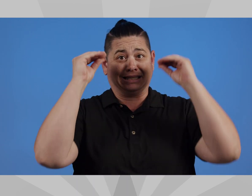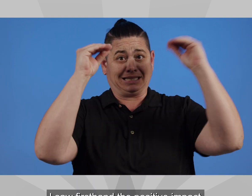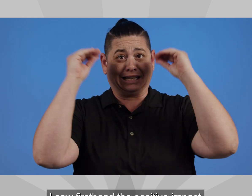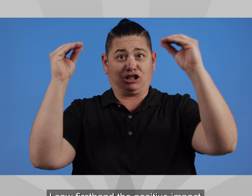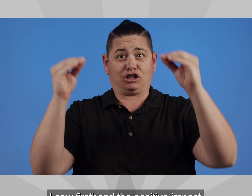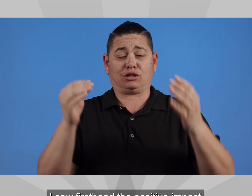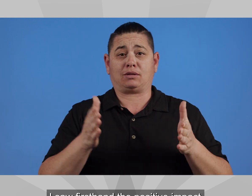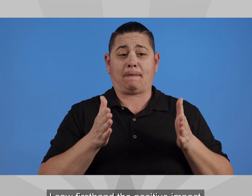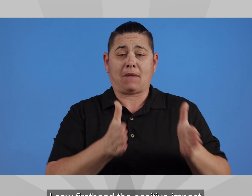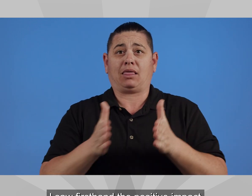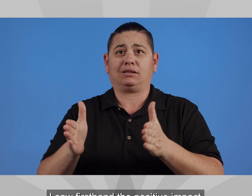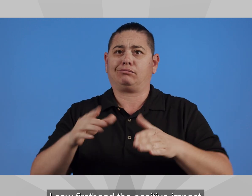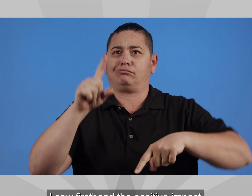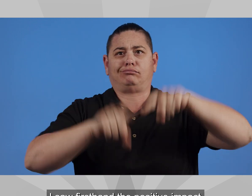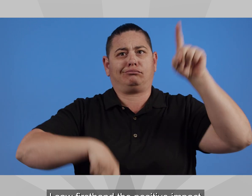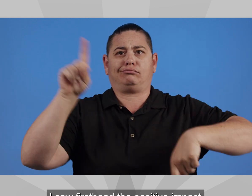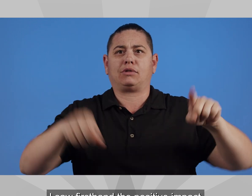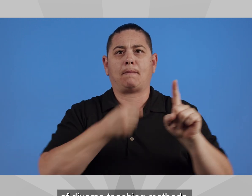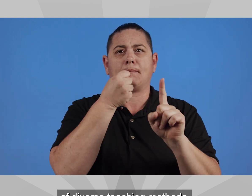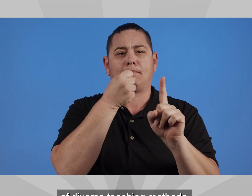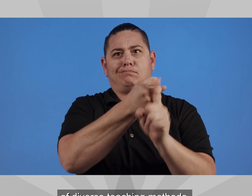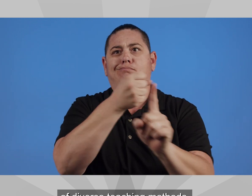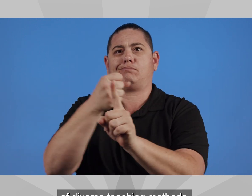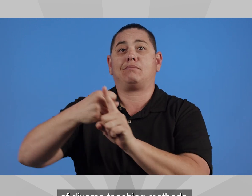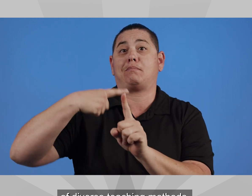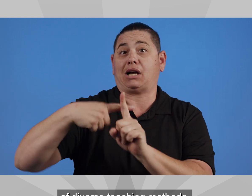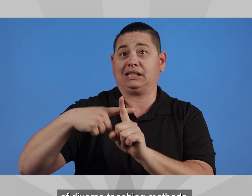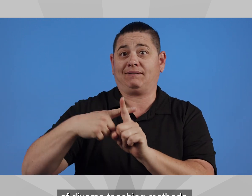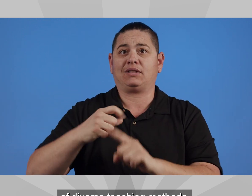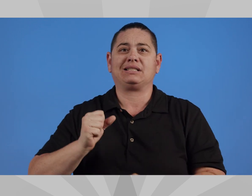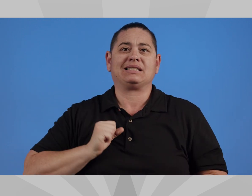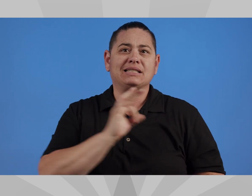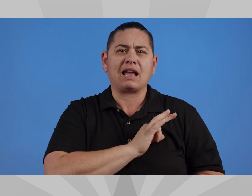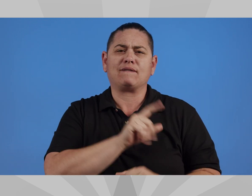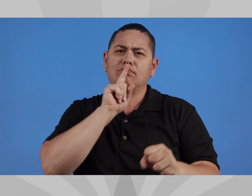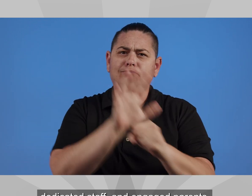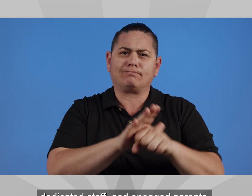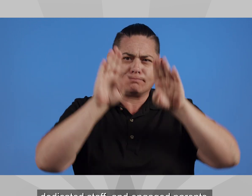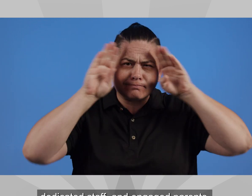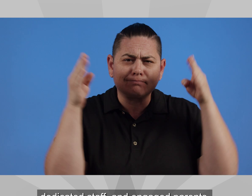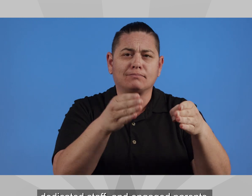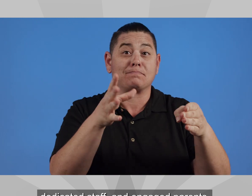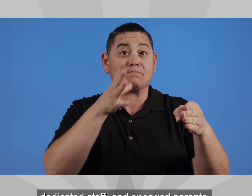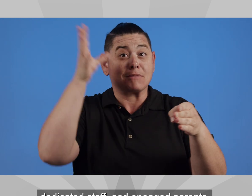I saw firsthand the positive impact of diverse teaching methods, dedicated staff,